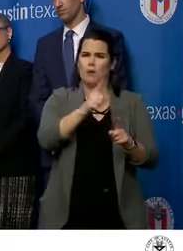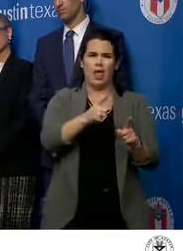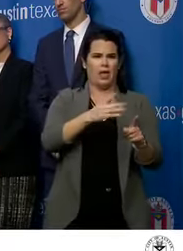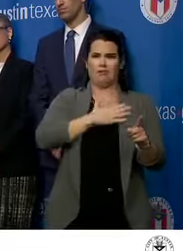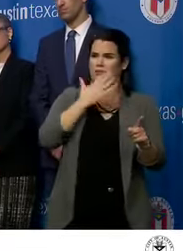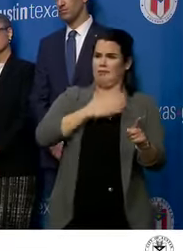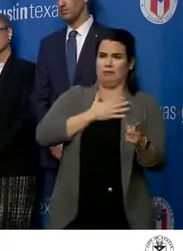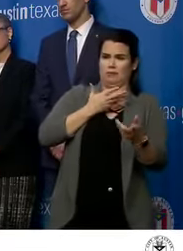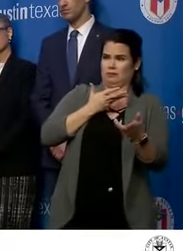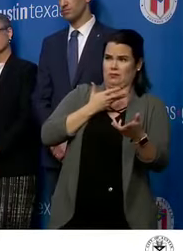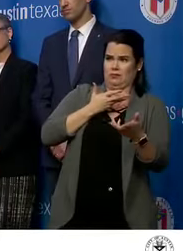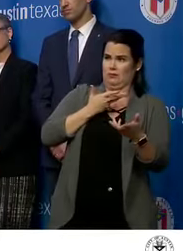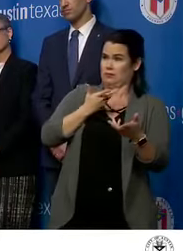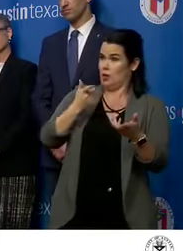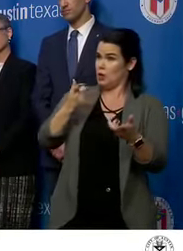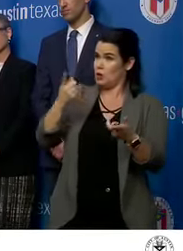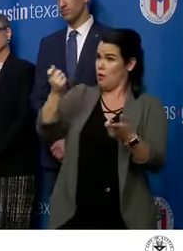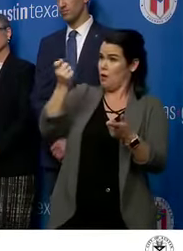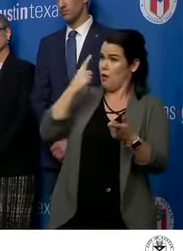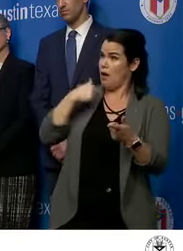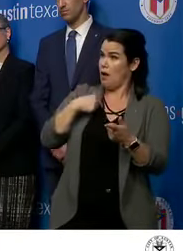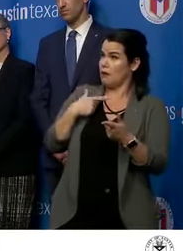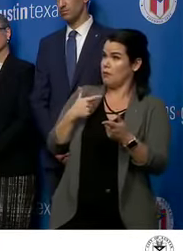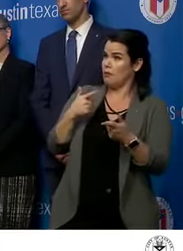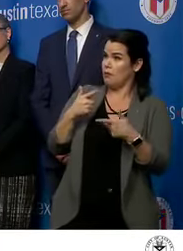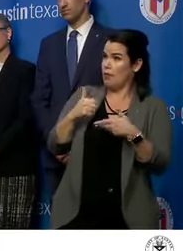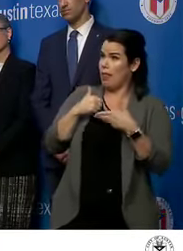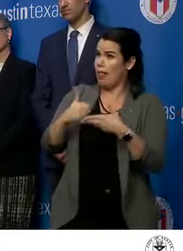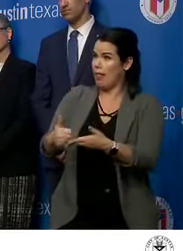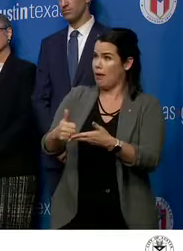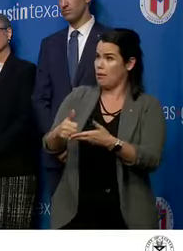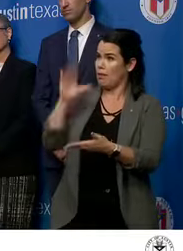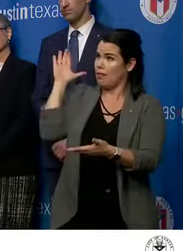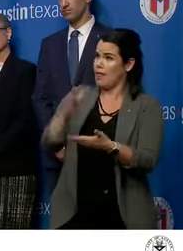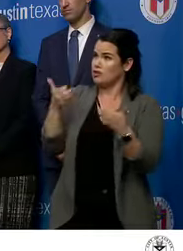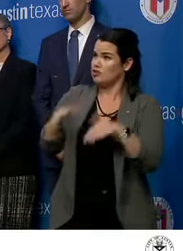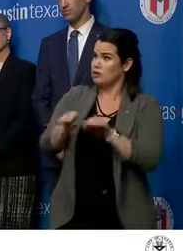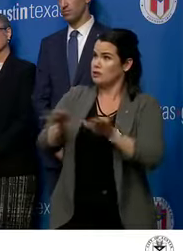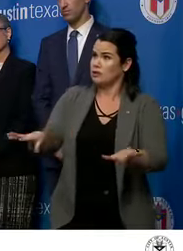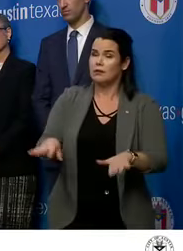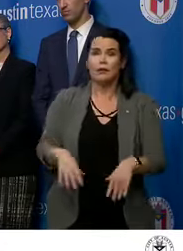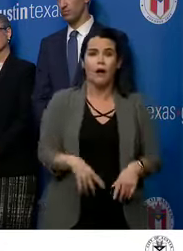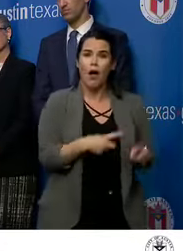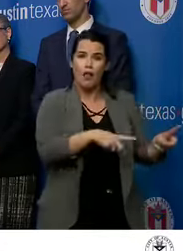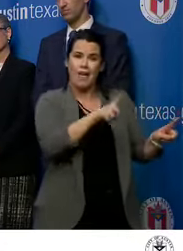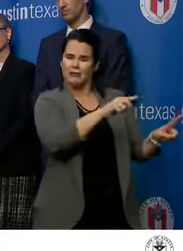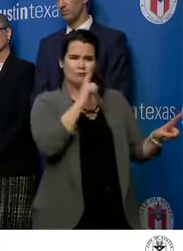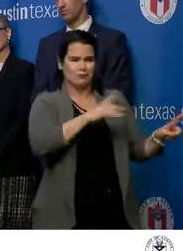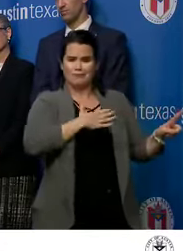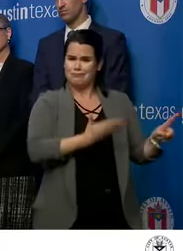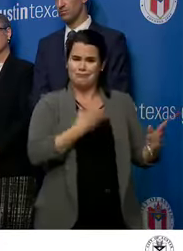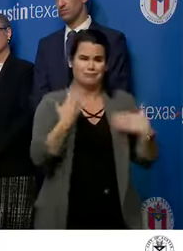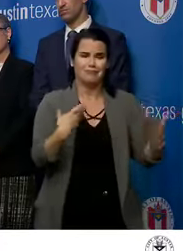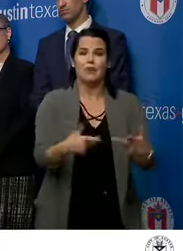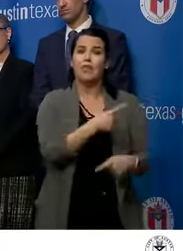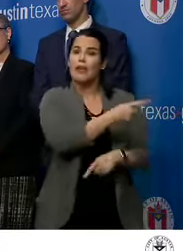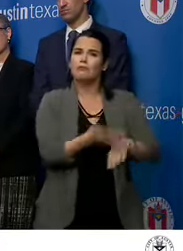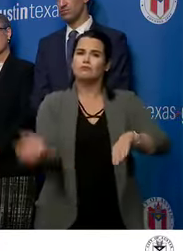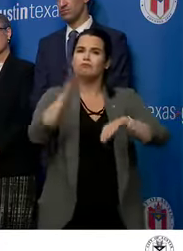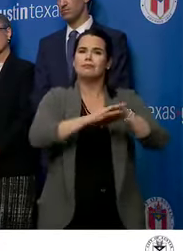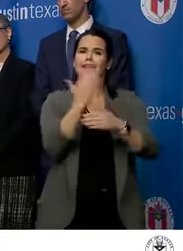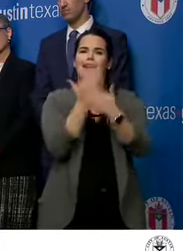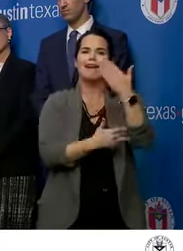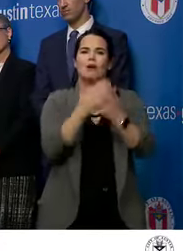to requests for mitigation strategies. That so far has included increasing availability of hand washing, increasing